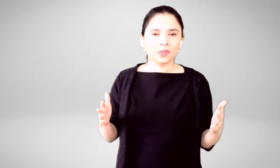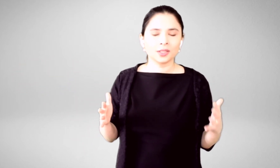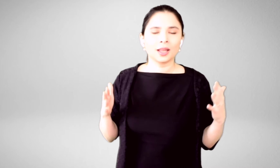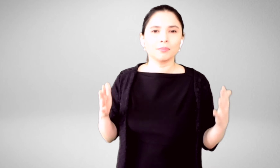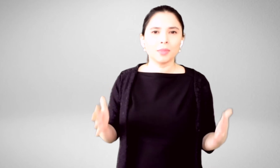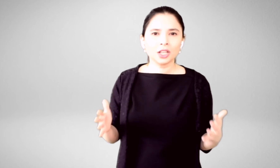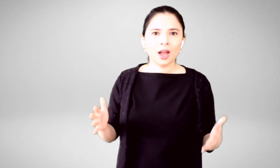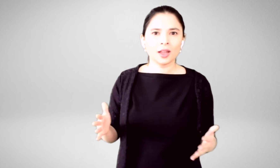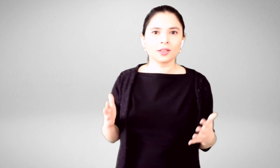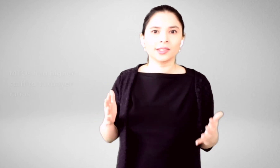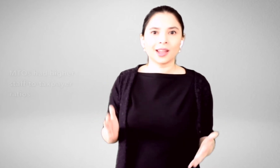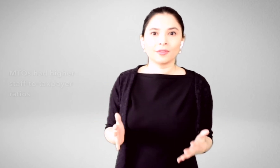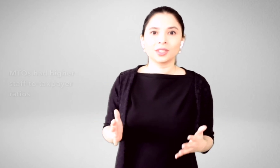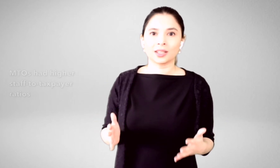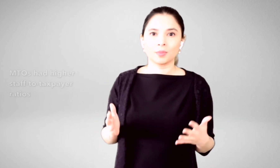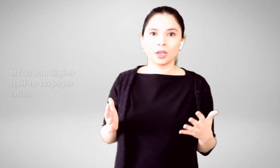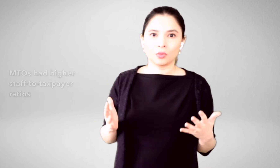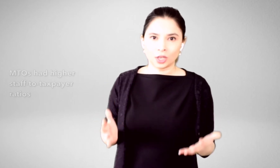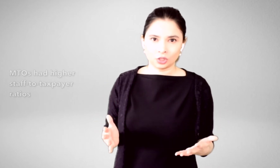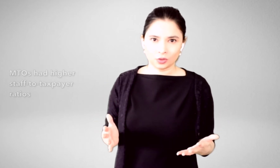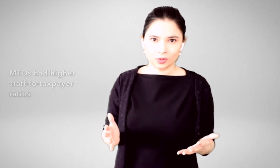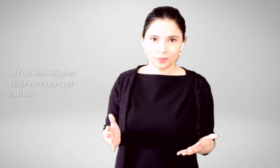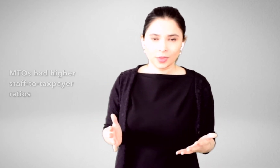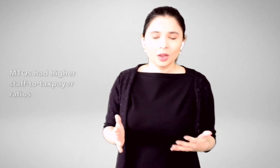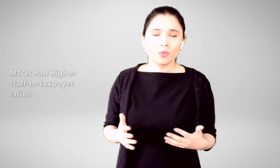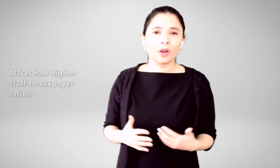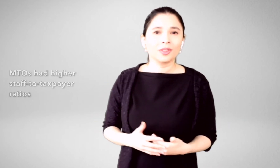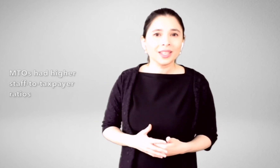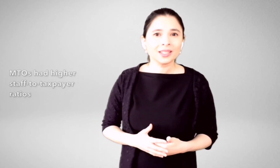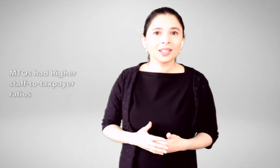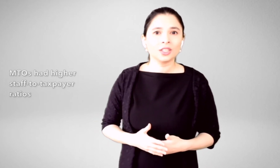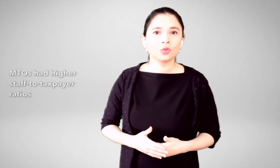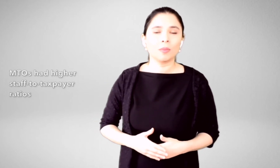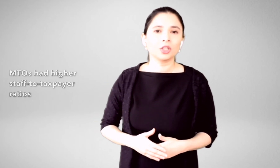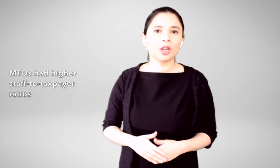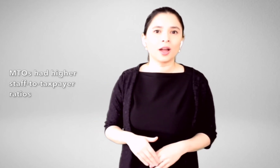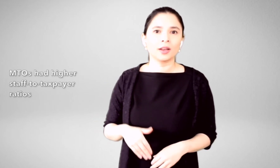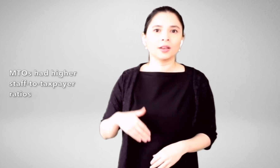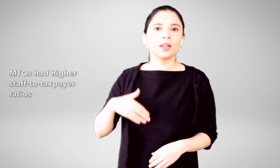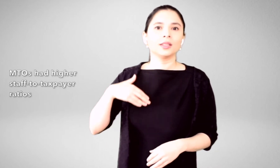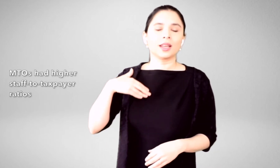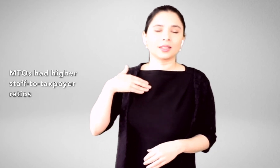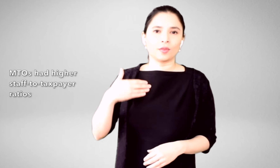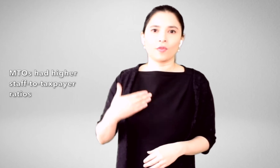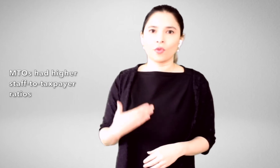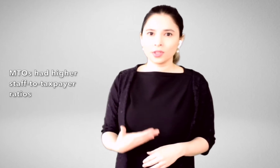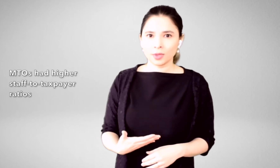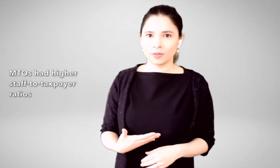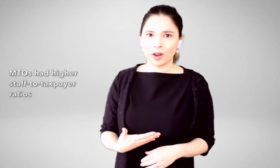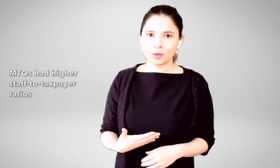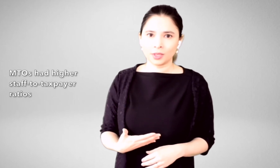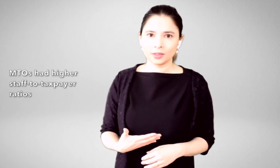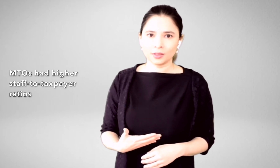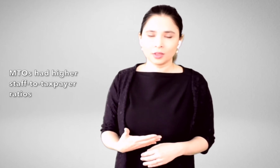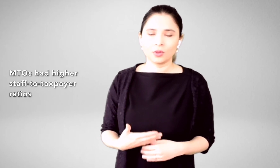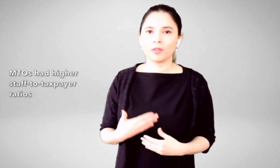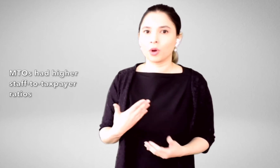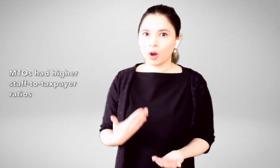offices had much higher staff to taxpayer ratios. Well, this leads to a much higher tax enforcement environment. You have more